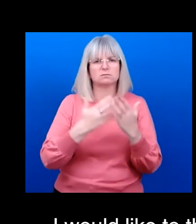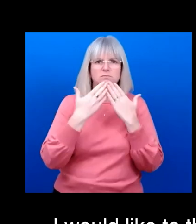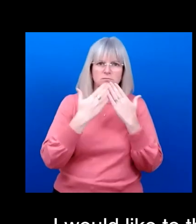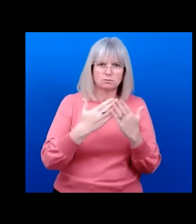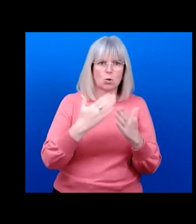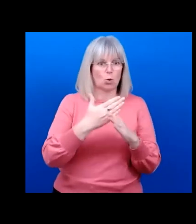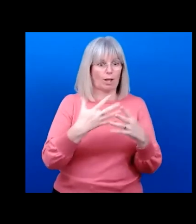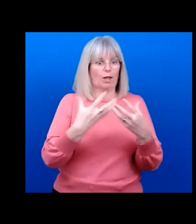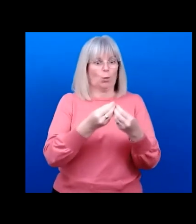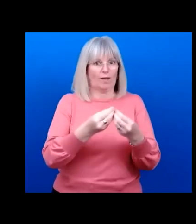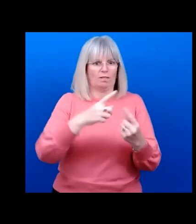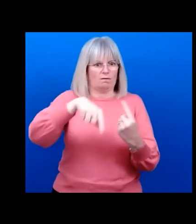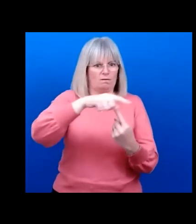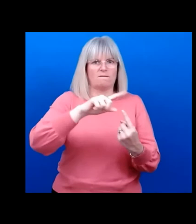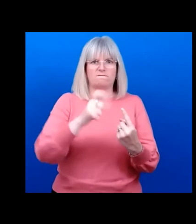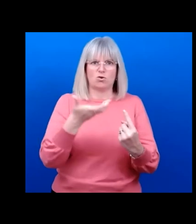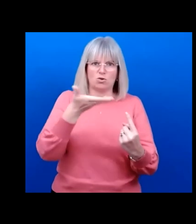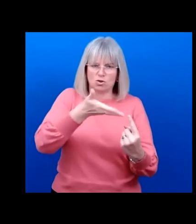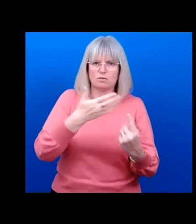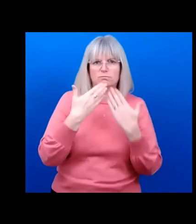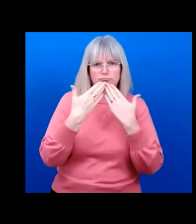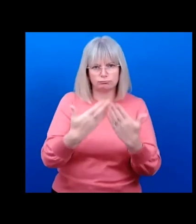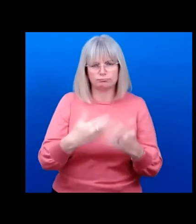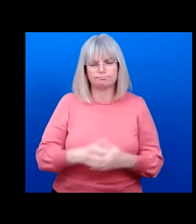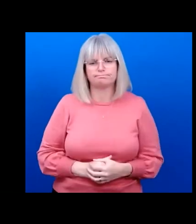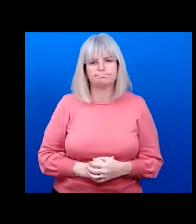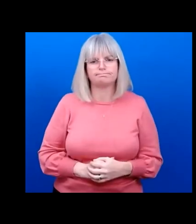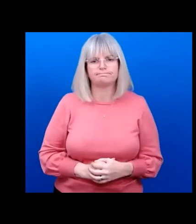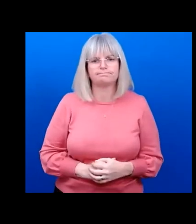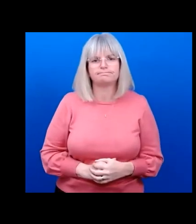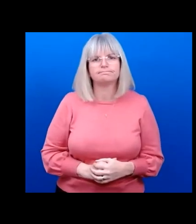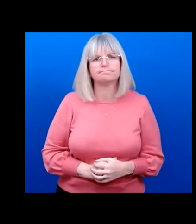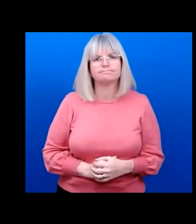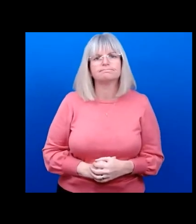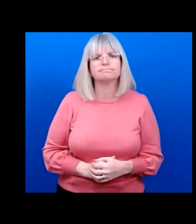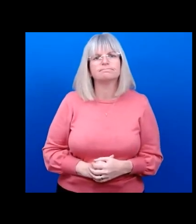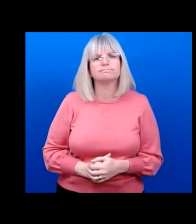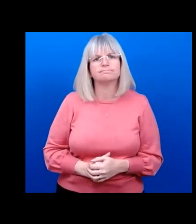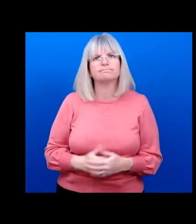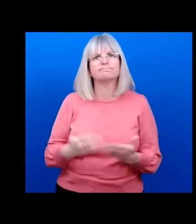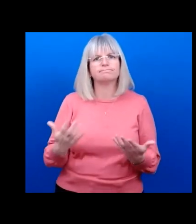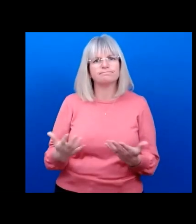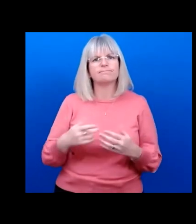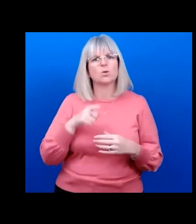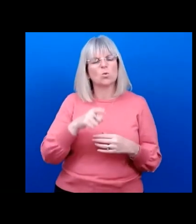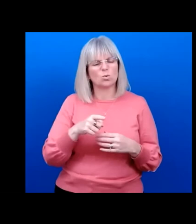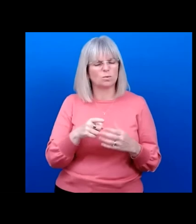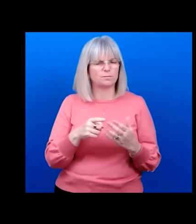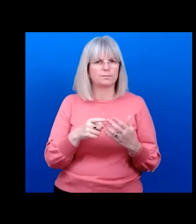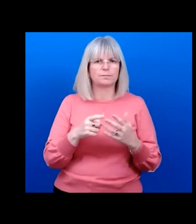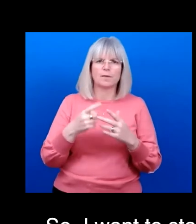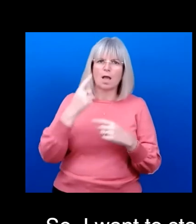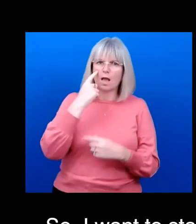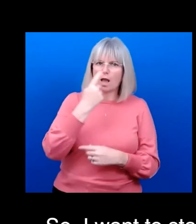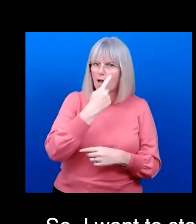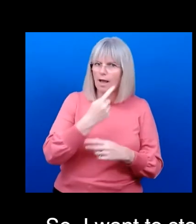her so. Alakos So I want to start with saying that the agenda of eye care and the prevention of